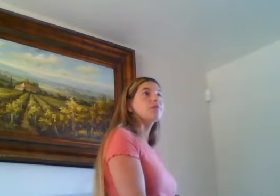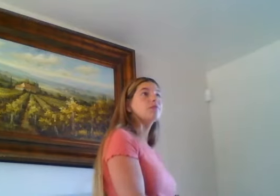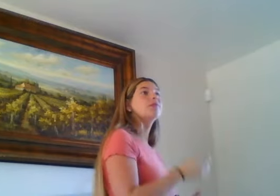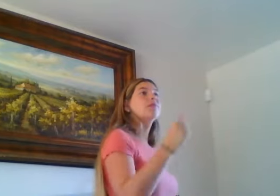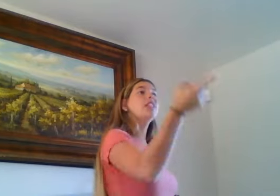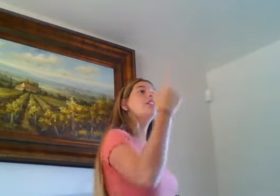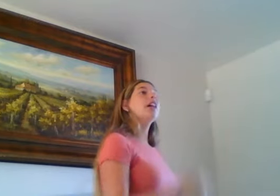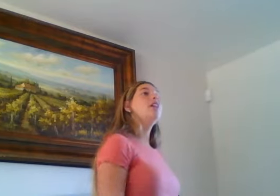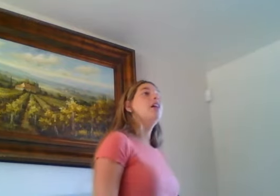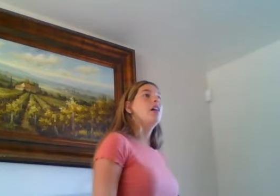Yes, go ahead.